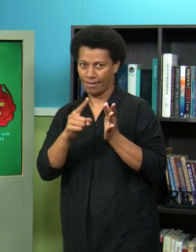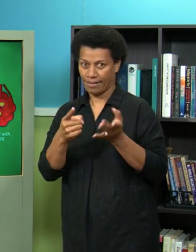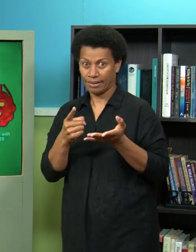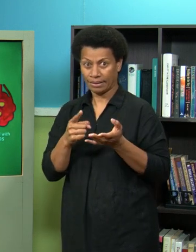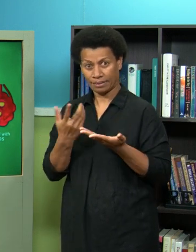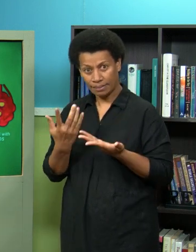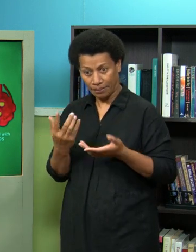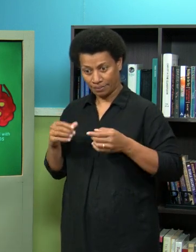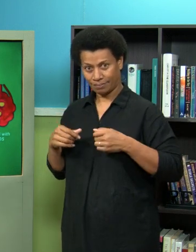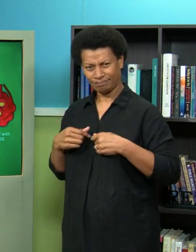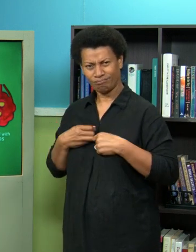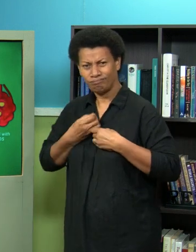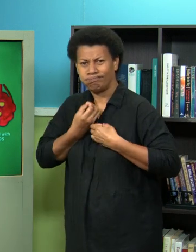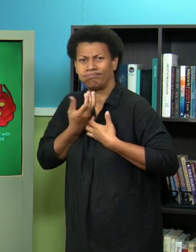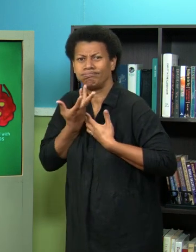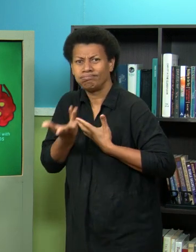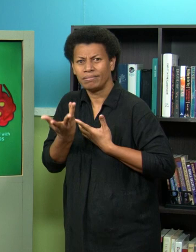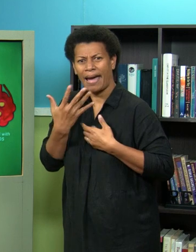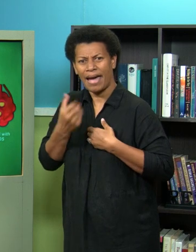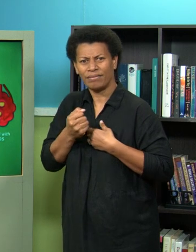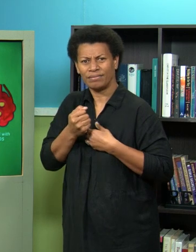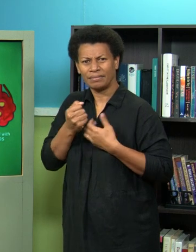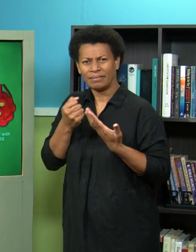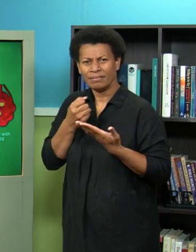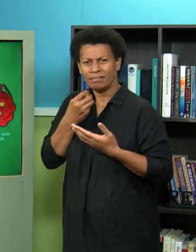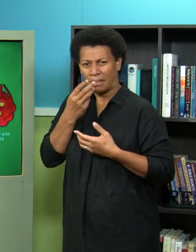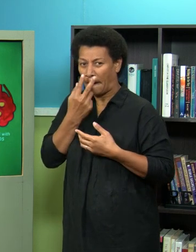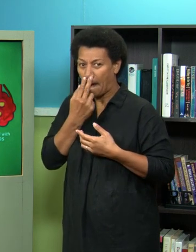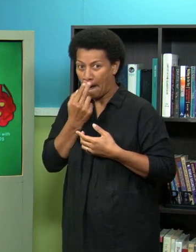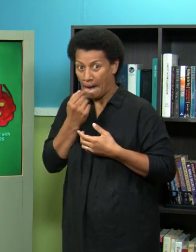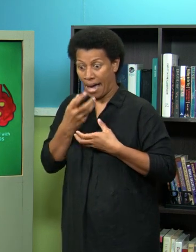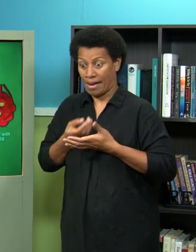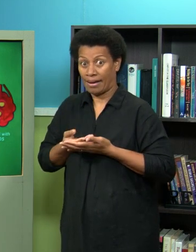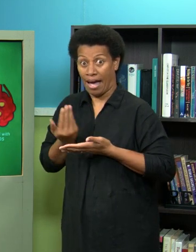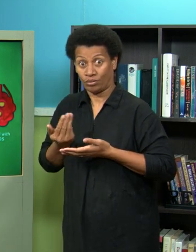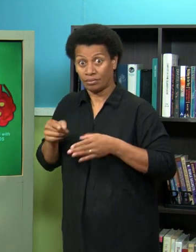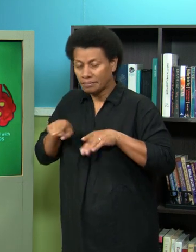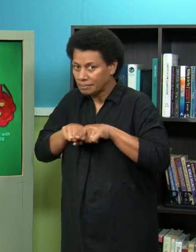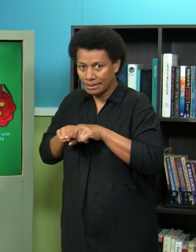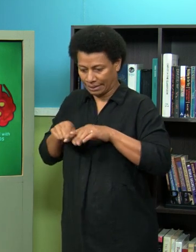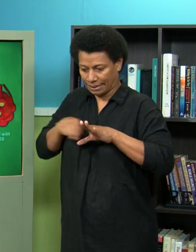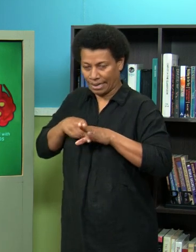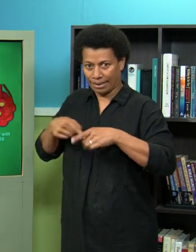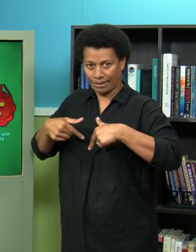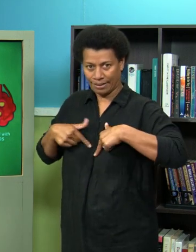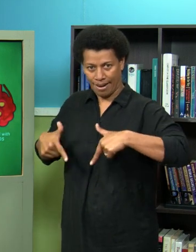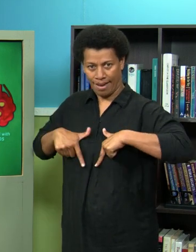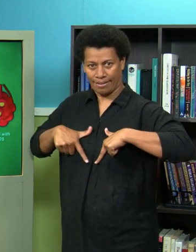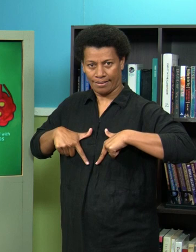productive cough so you know like when you're coughing and you have the mucus come out now that mucus has only come out that's the dirt and stuff inside your lungs it's